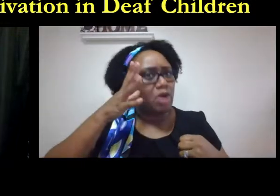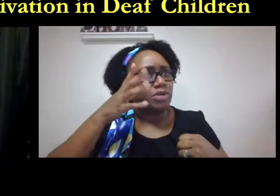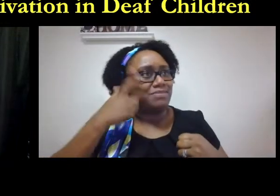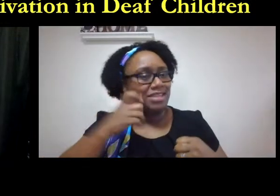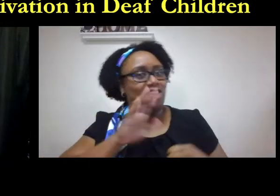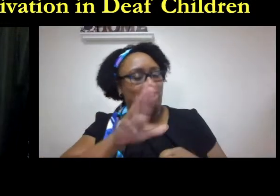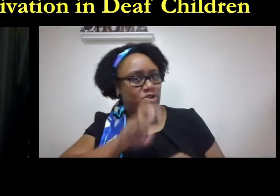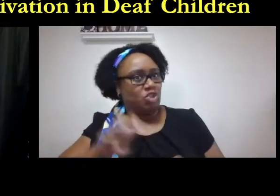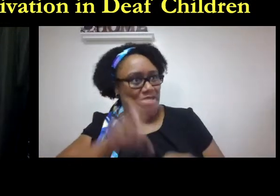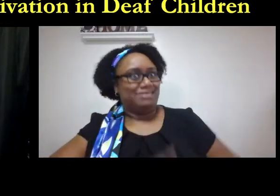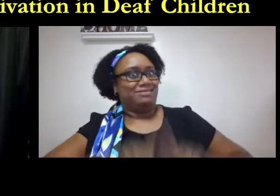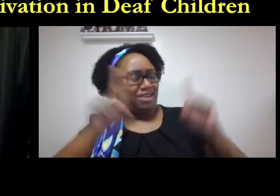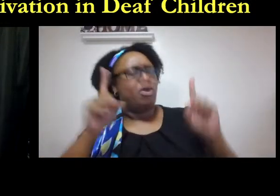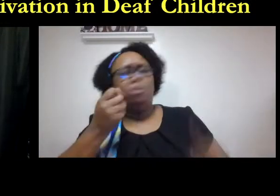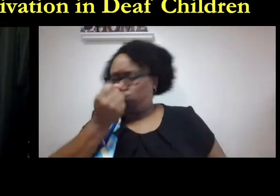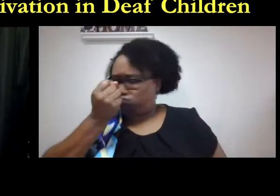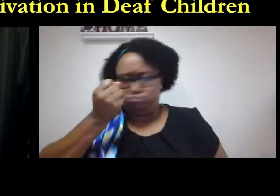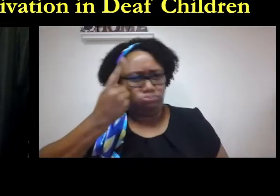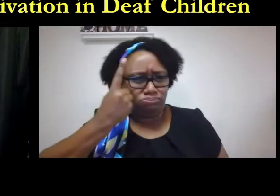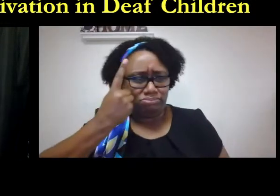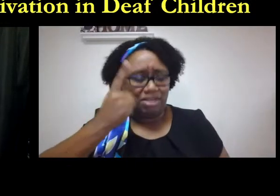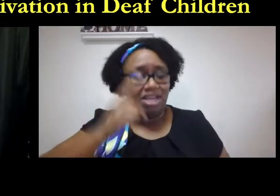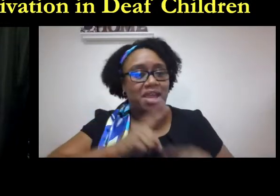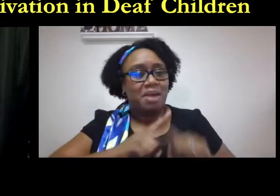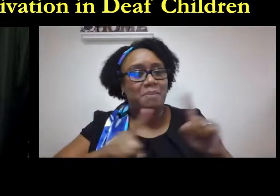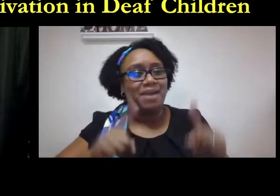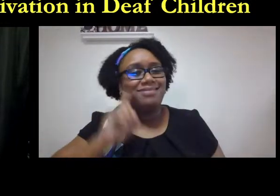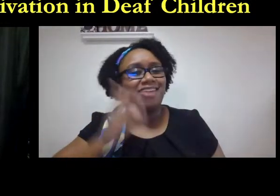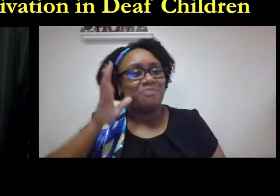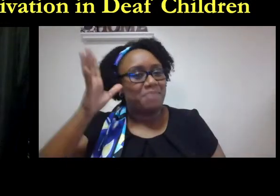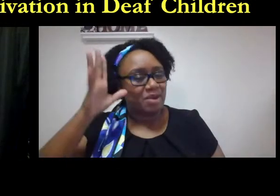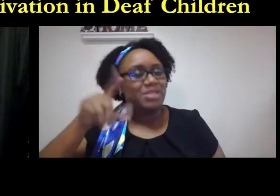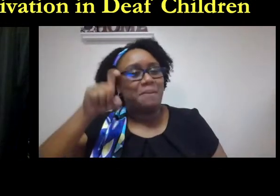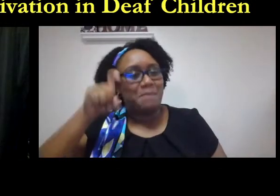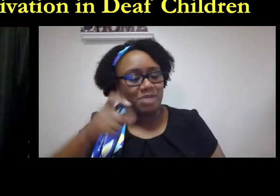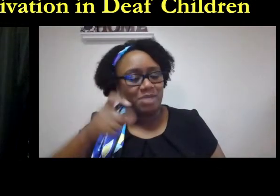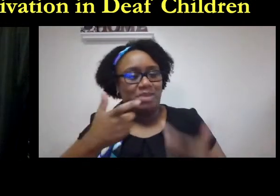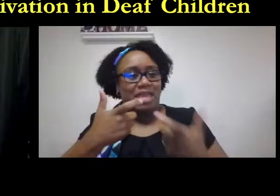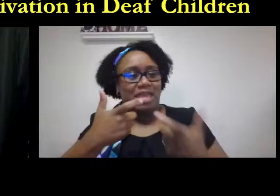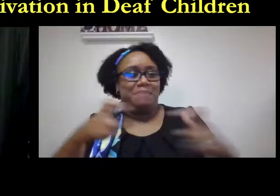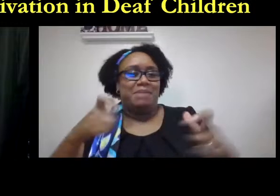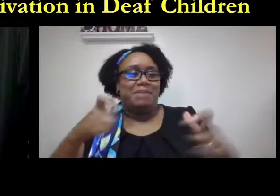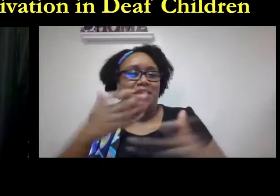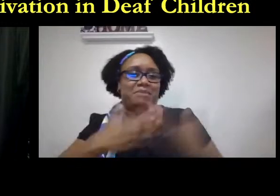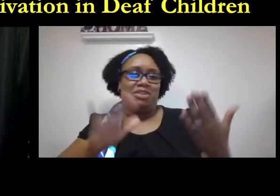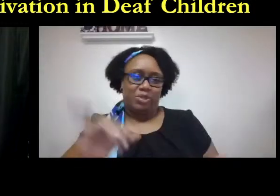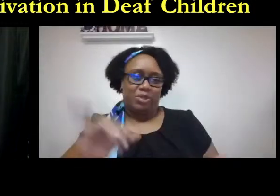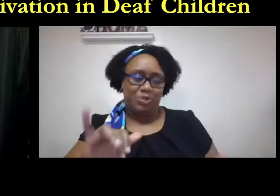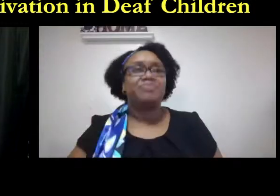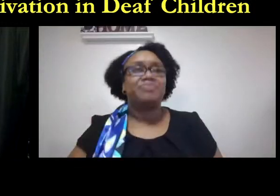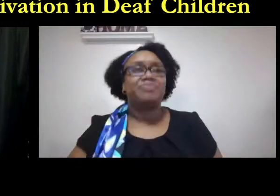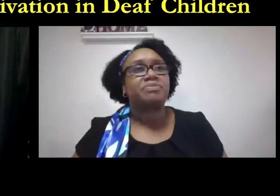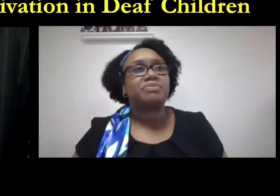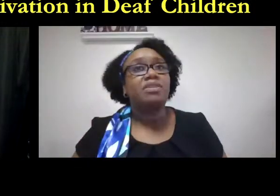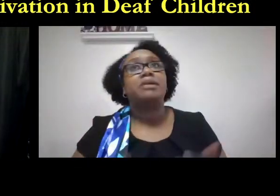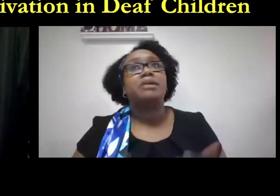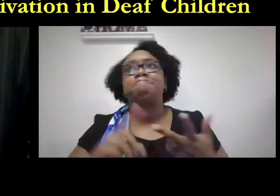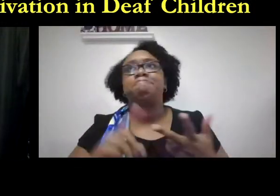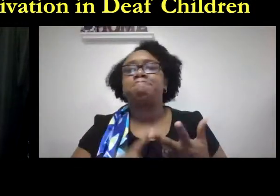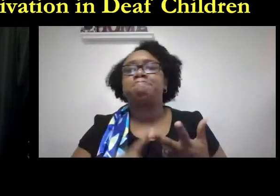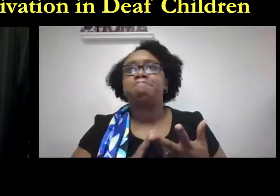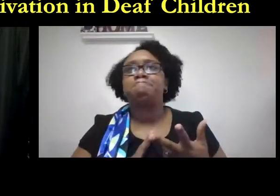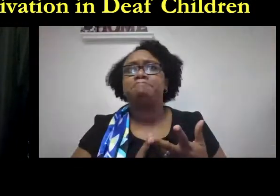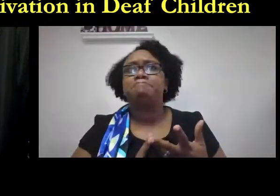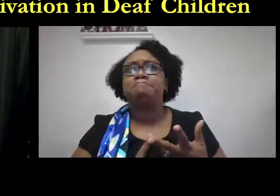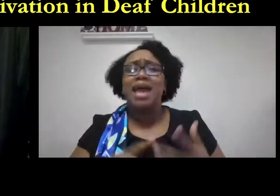deaf parents of course we value hearing parents they have a different journey than deaf parents however